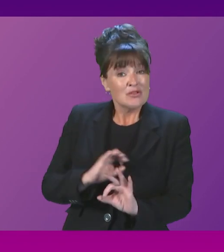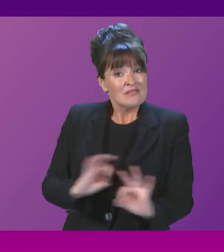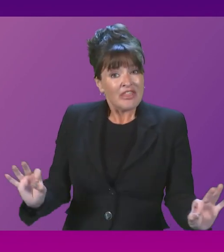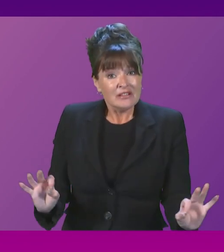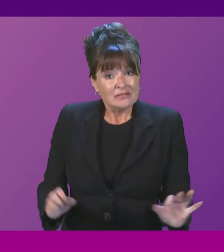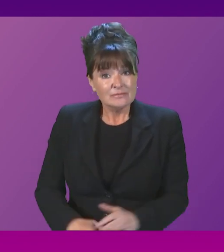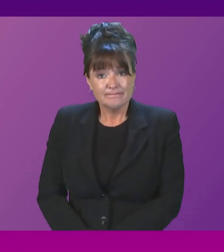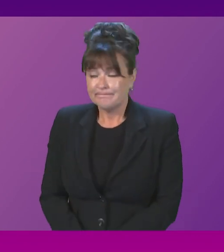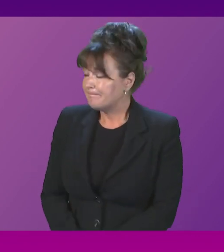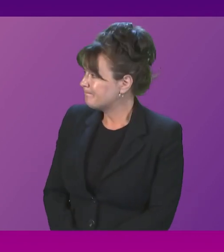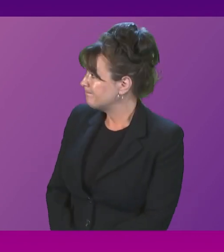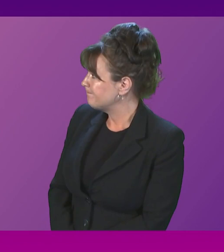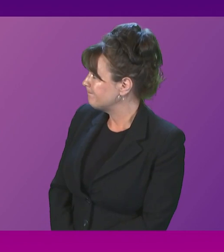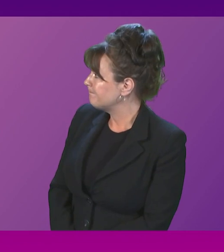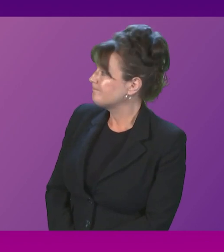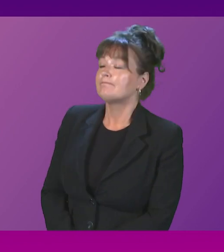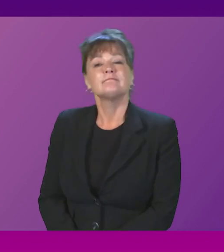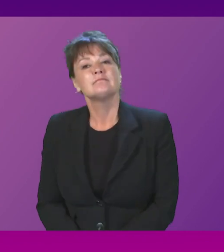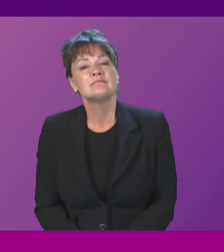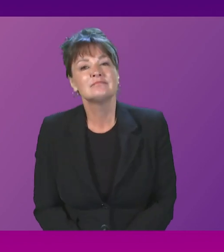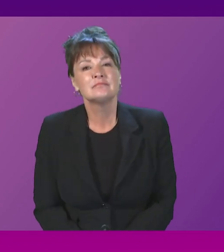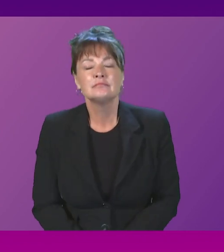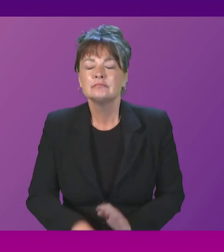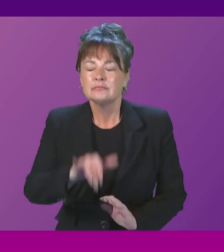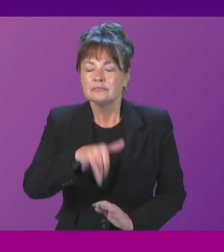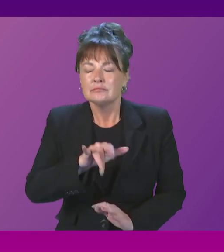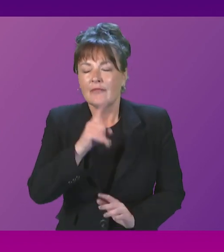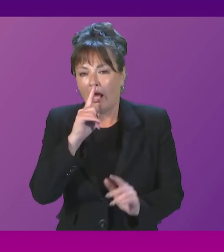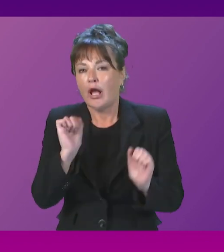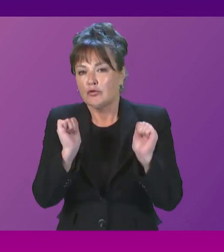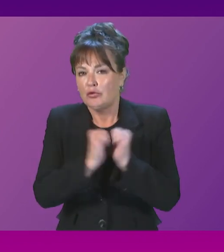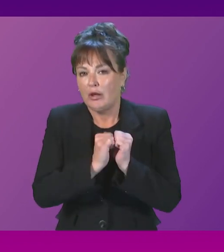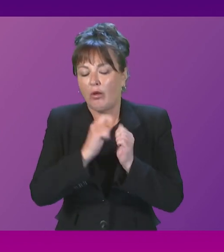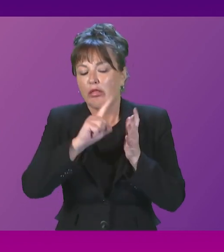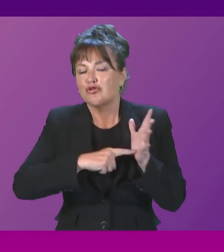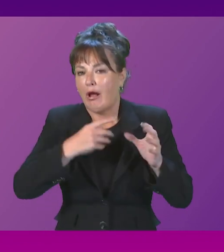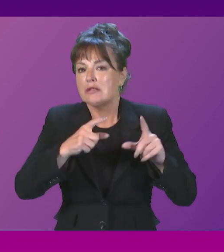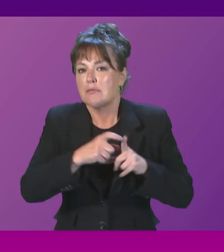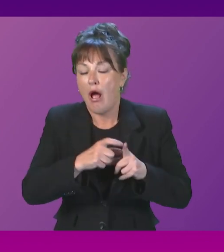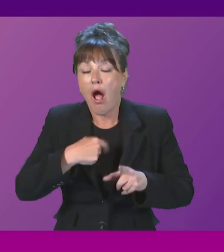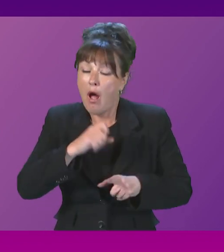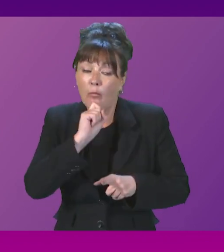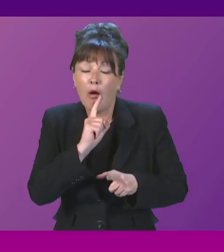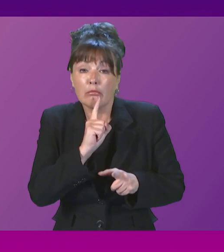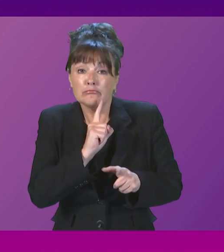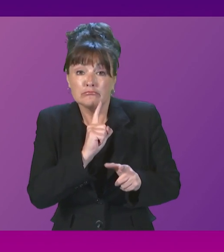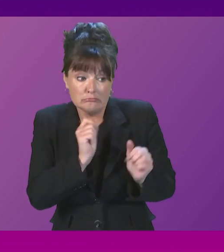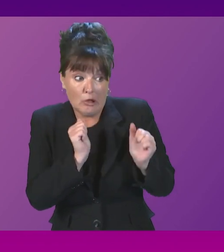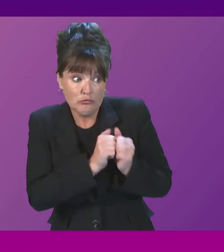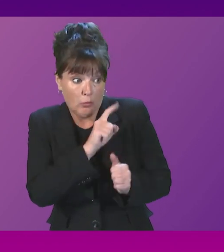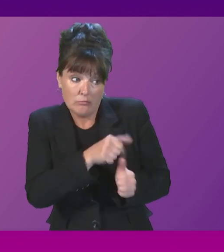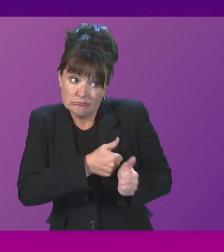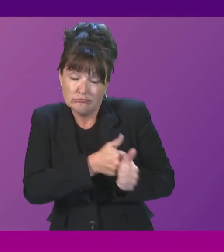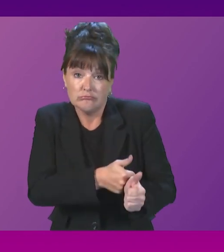I absolutely agree with Jackie Dunbar. I will give her the assurances she has asked for. I would also commend Jackie